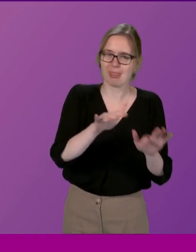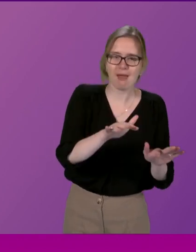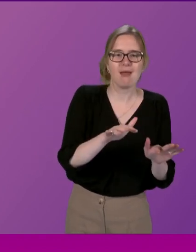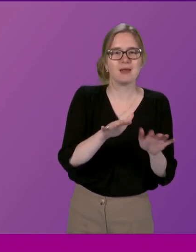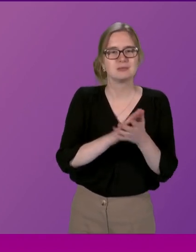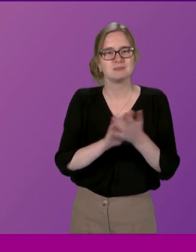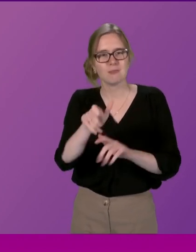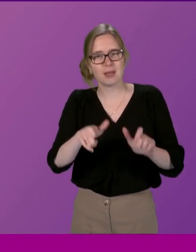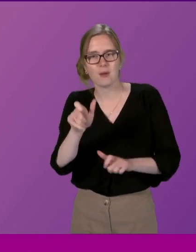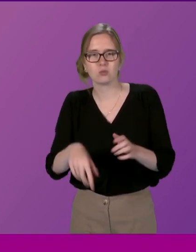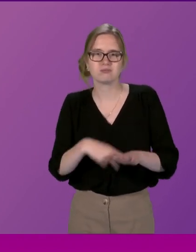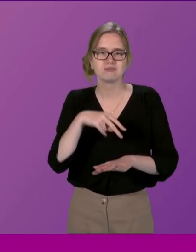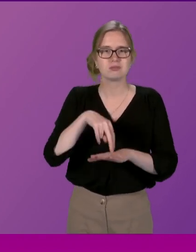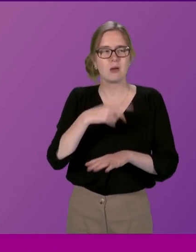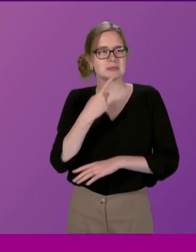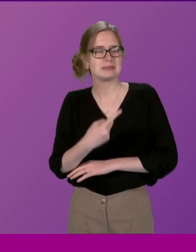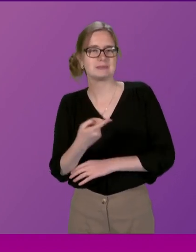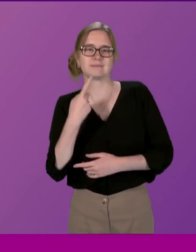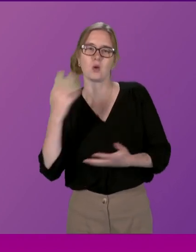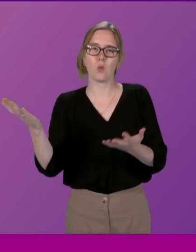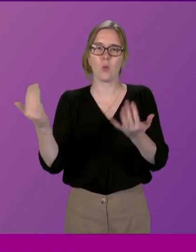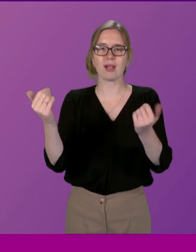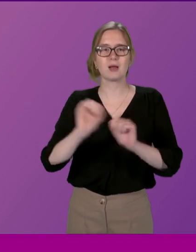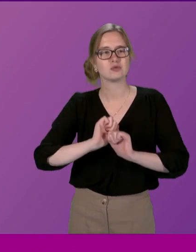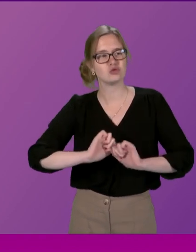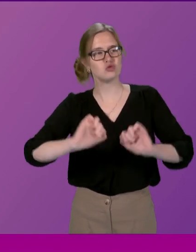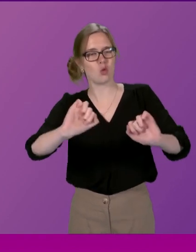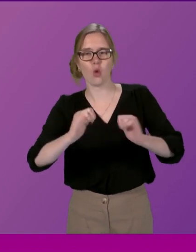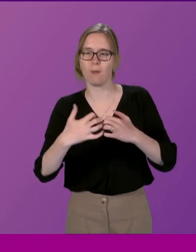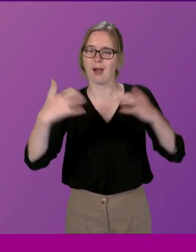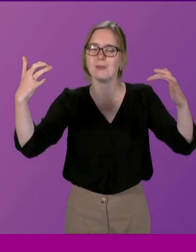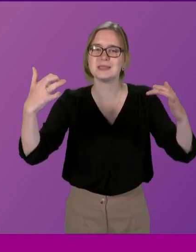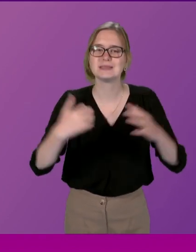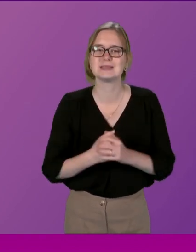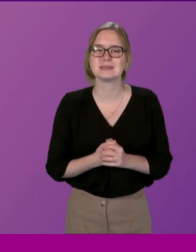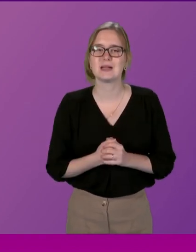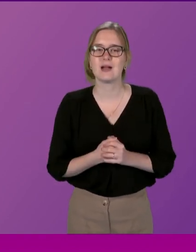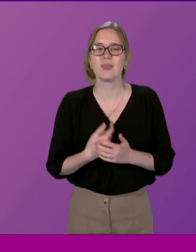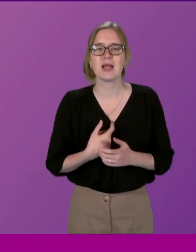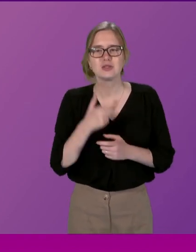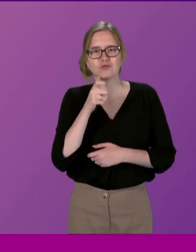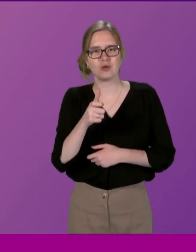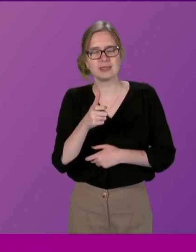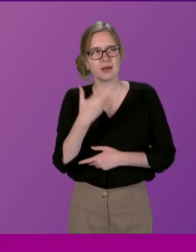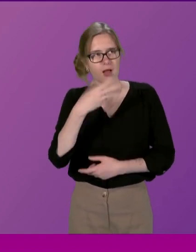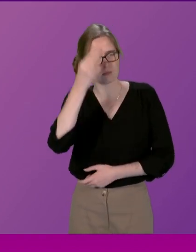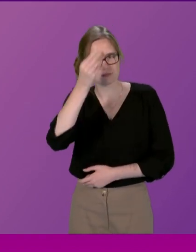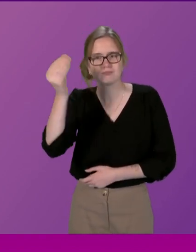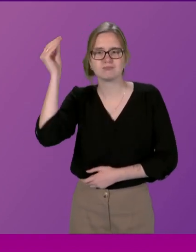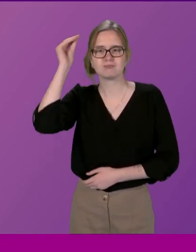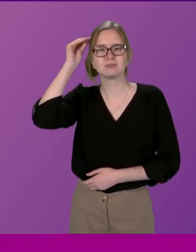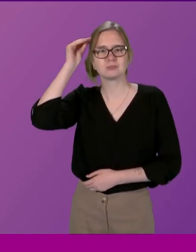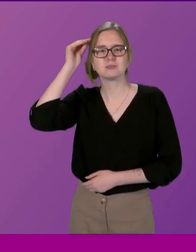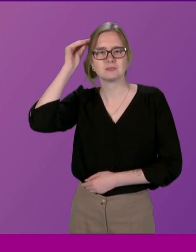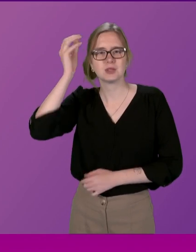you know people would stand up and they would say welcome to your parliament and that's the phrase that's actually stayed with me throughout that